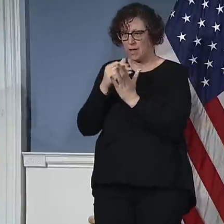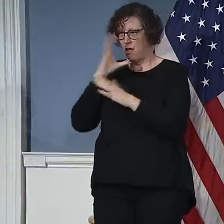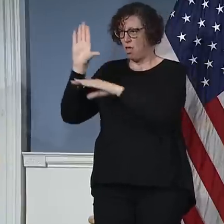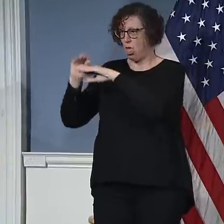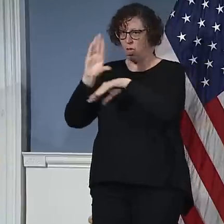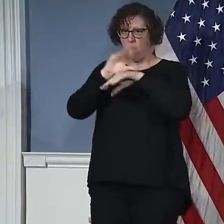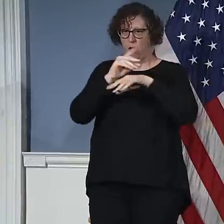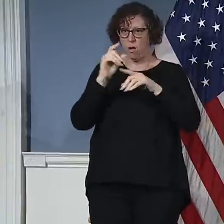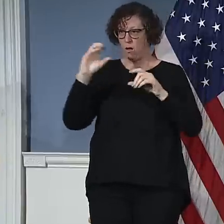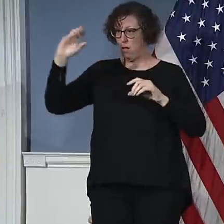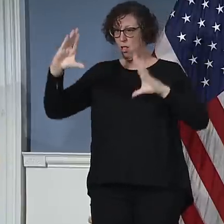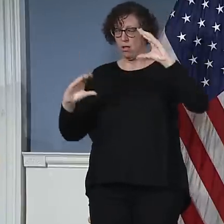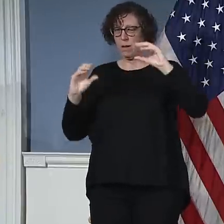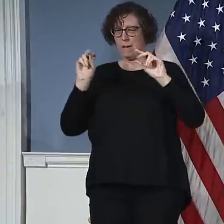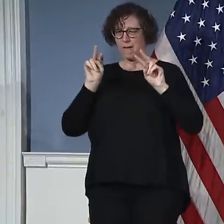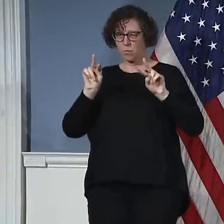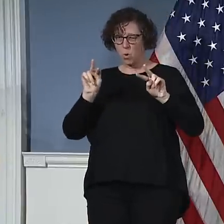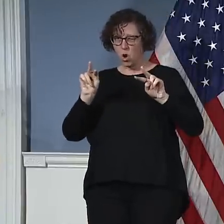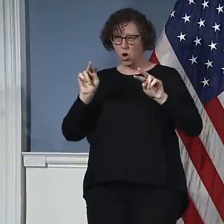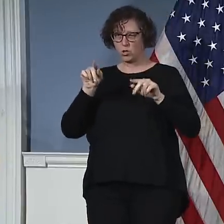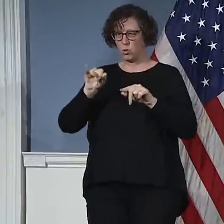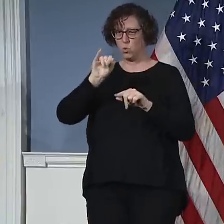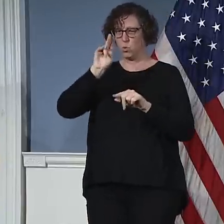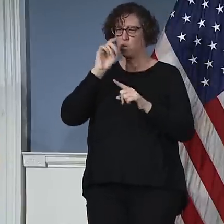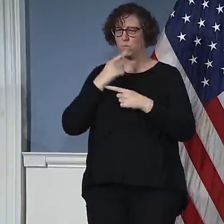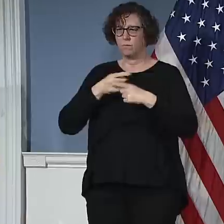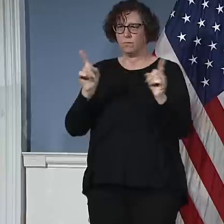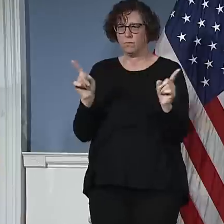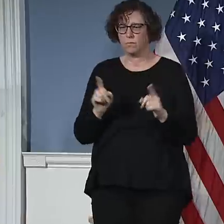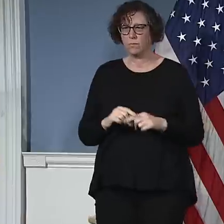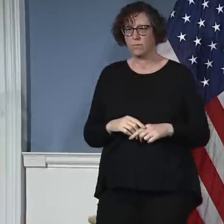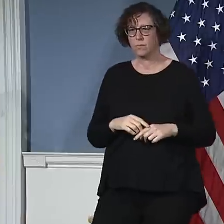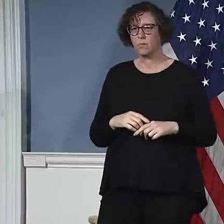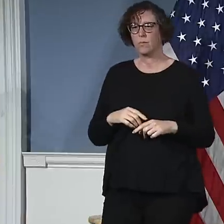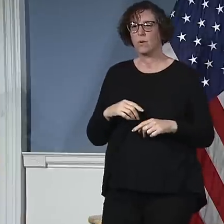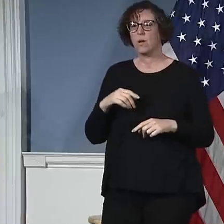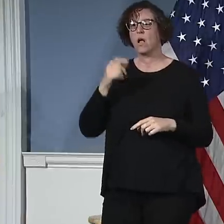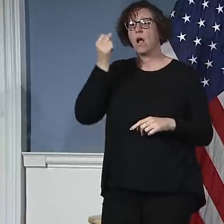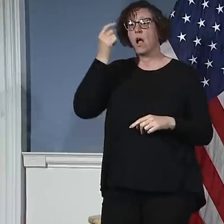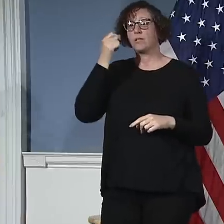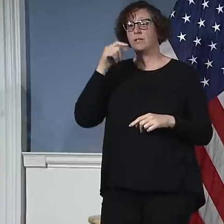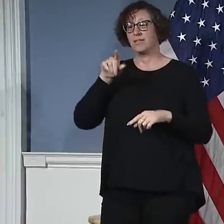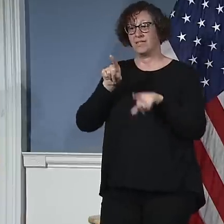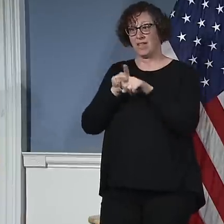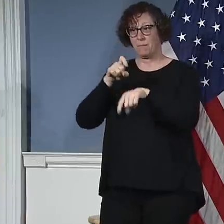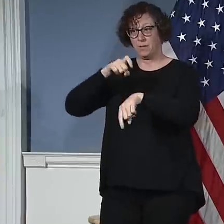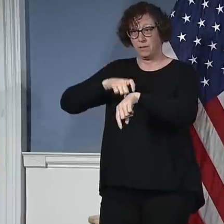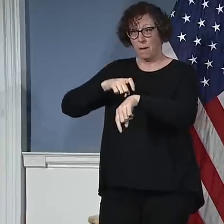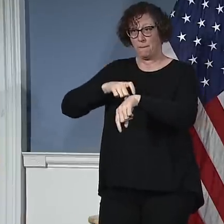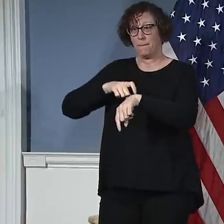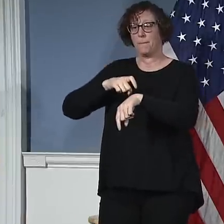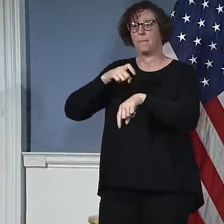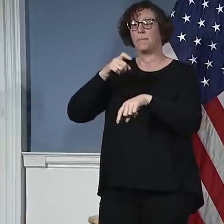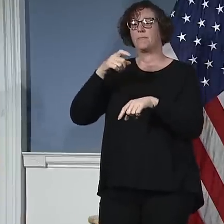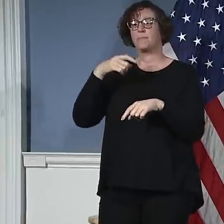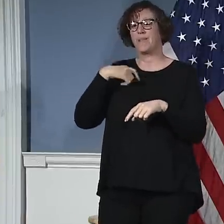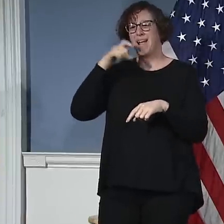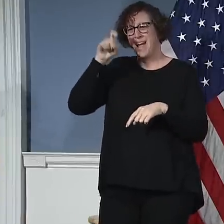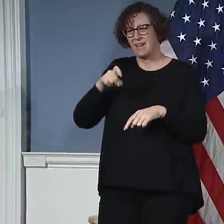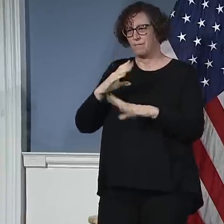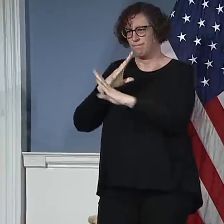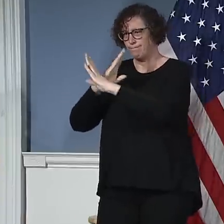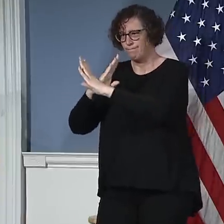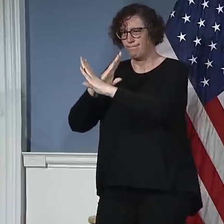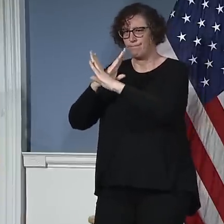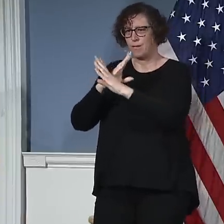you know, non-debatable at this point. We, you know, we must make sure that every resource we need to fight this battle is available. And to